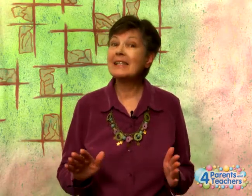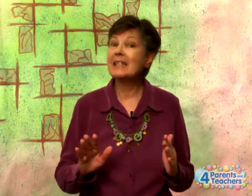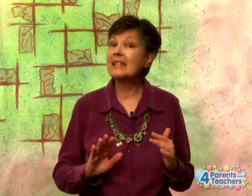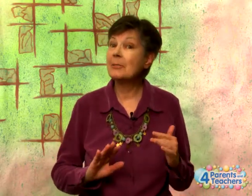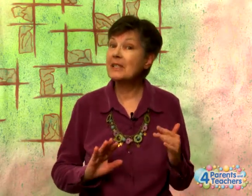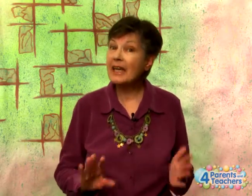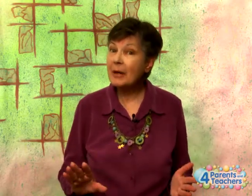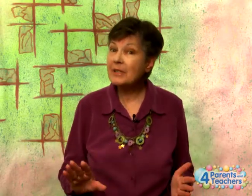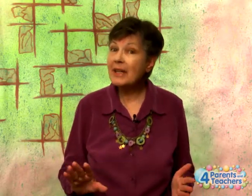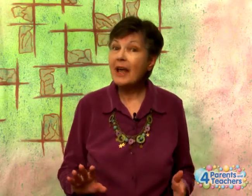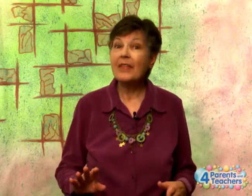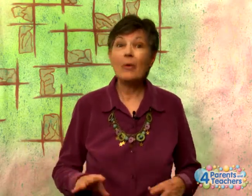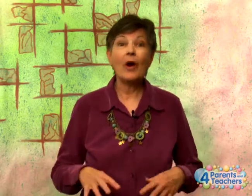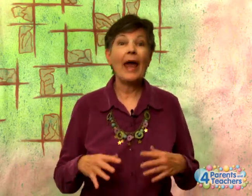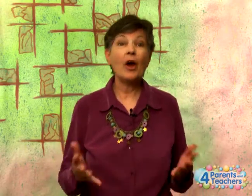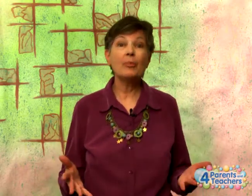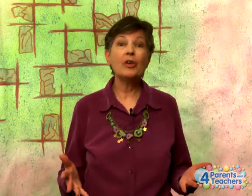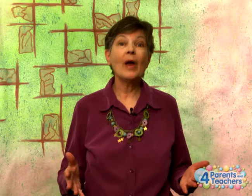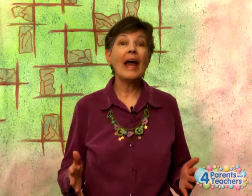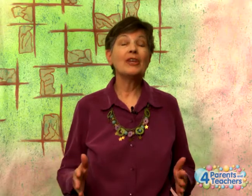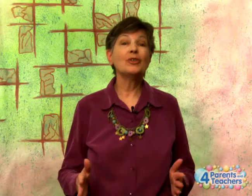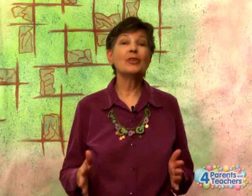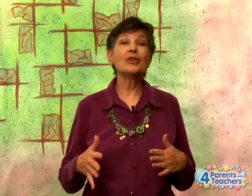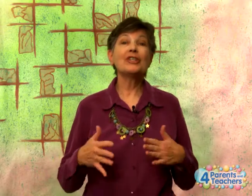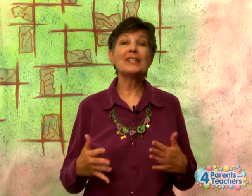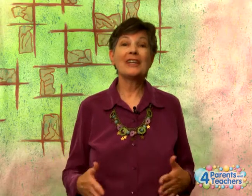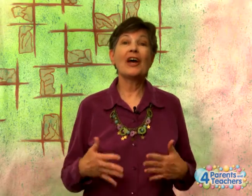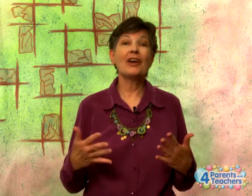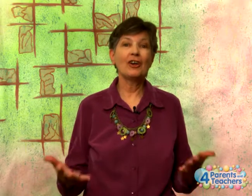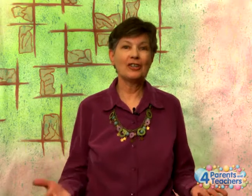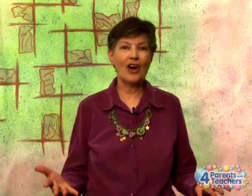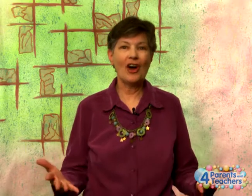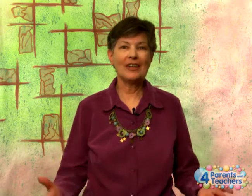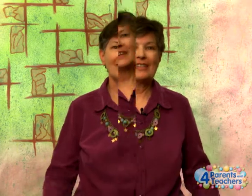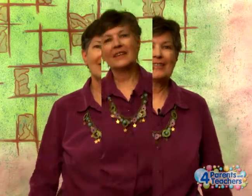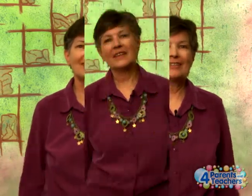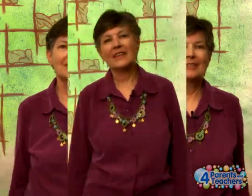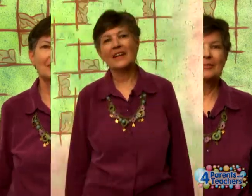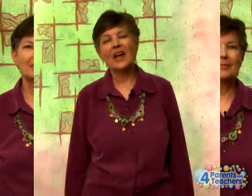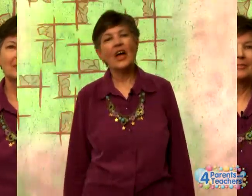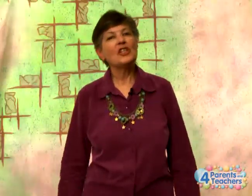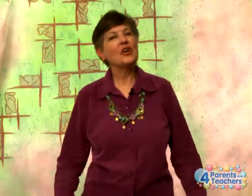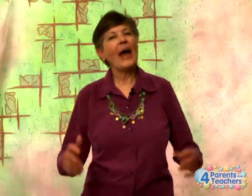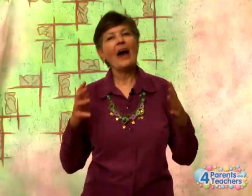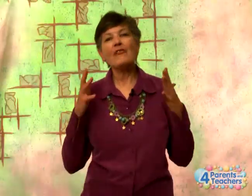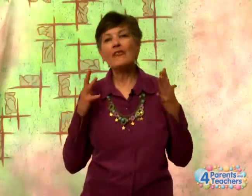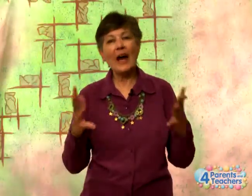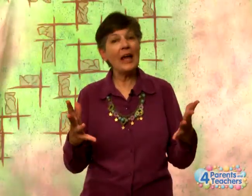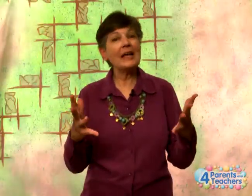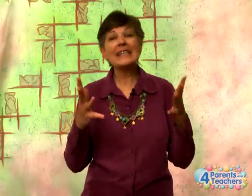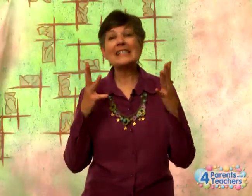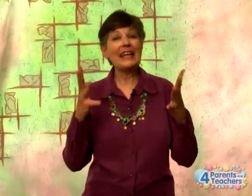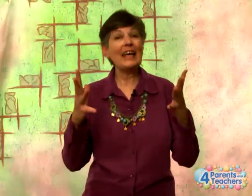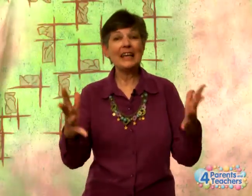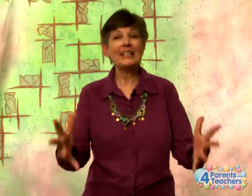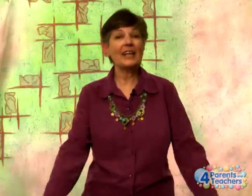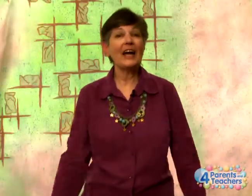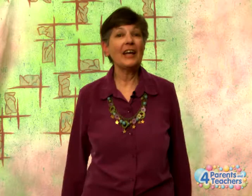and some tips that will help you as you learn to sign our songs. So have fun singing and signing